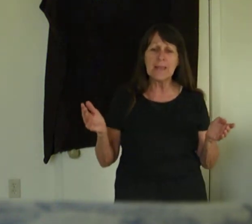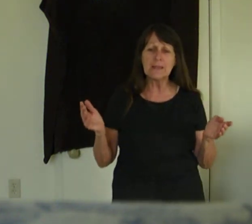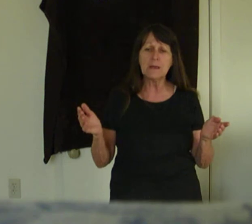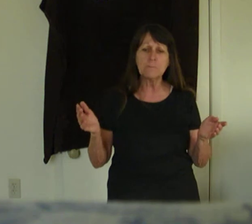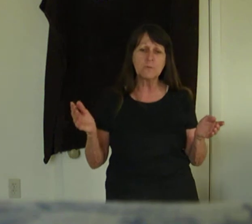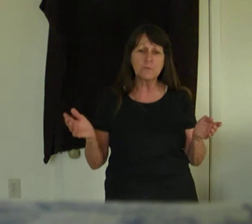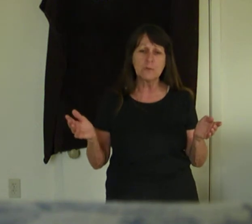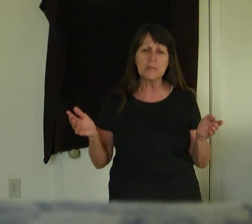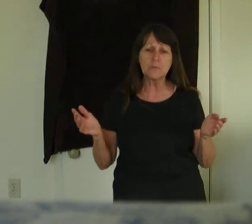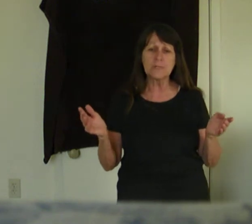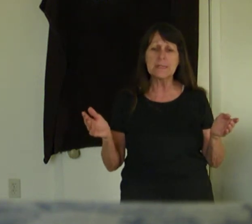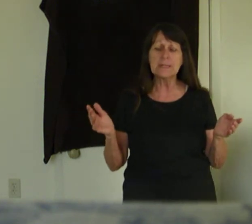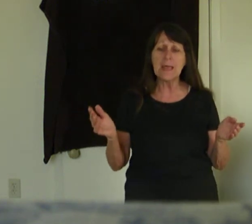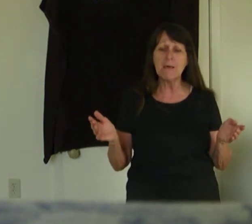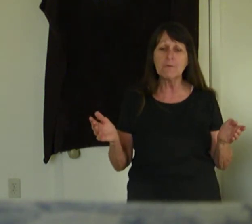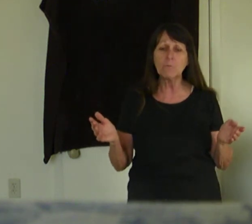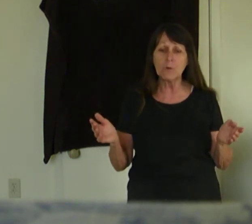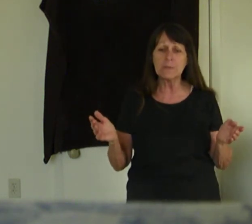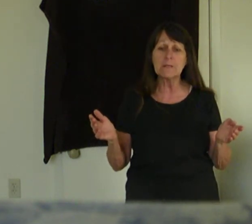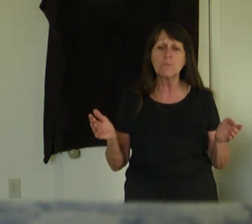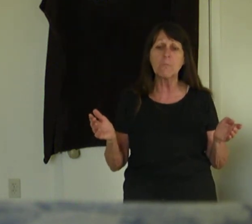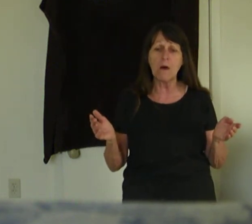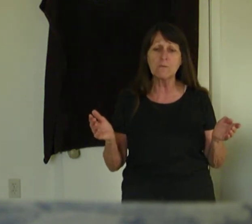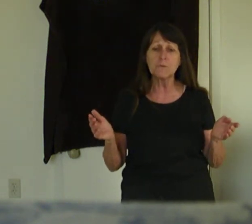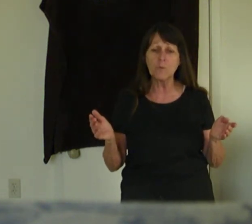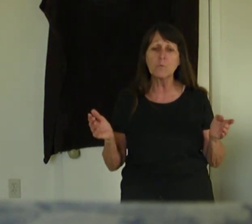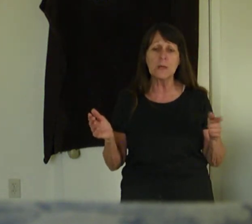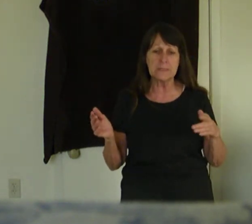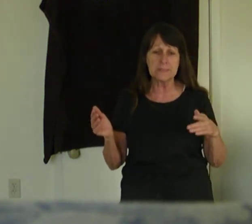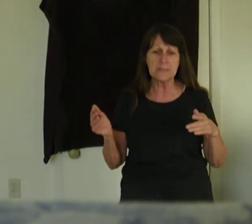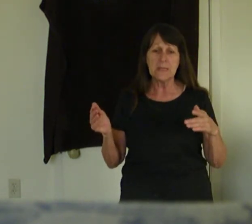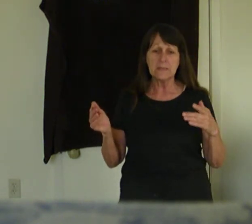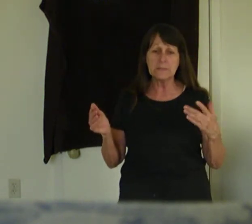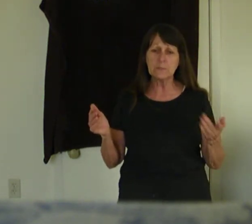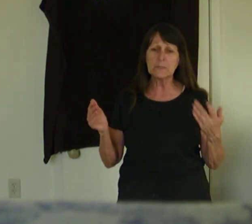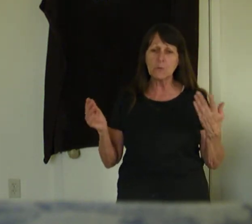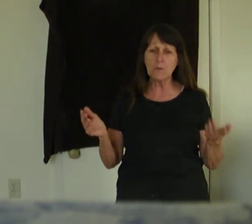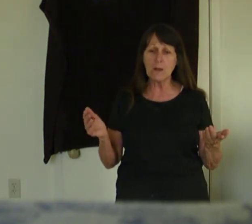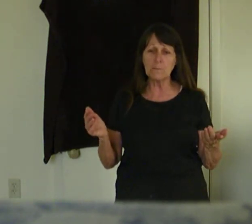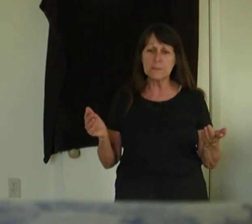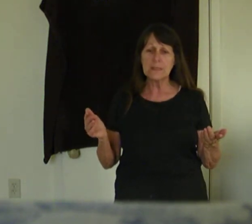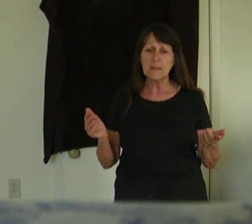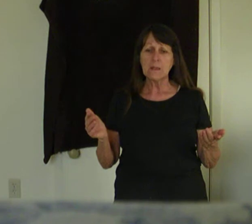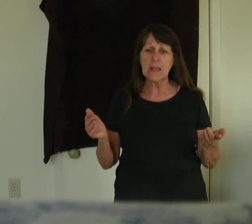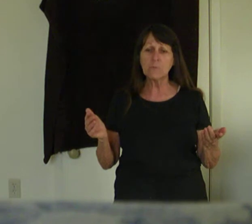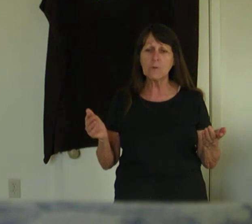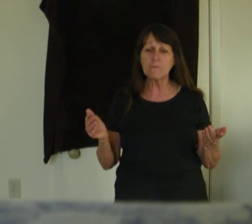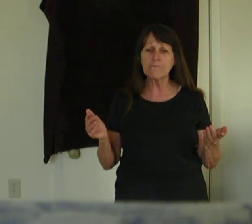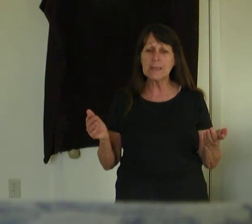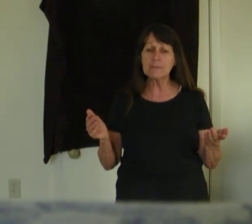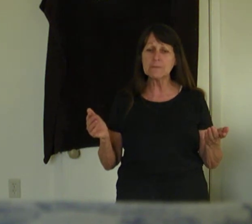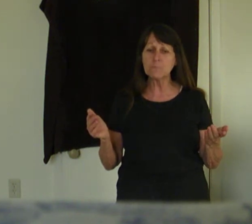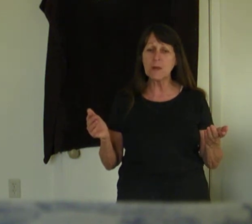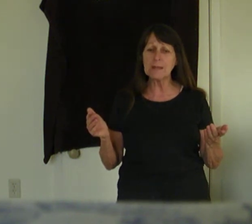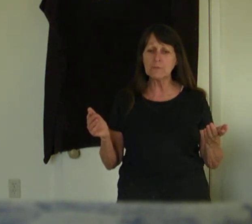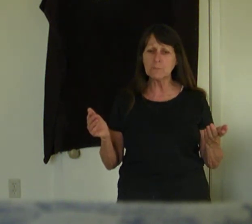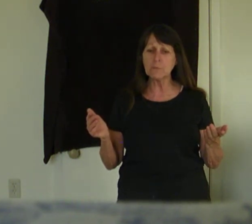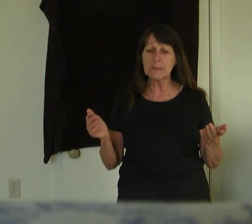up your treasures in heaven where neither moth nor rust doeth corrupt, and where thieves break through and